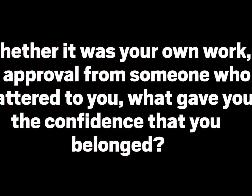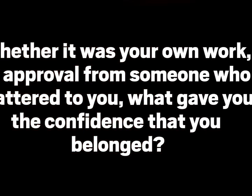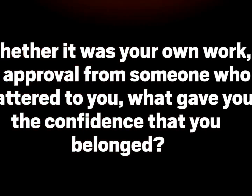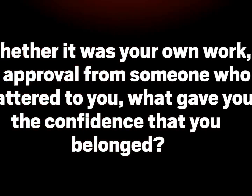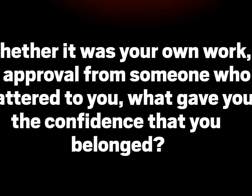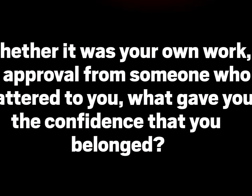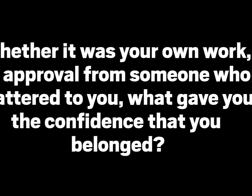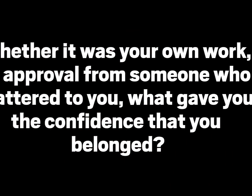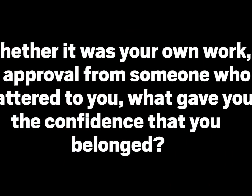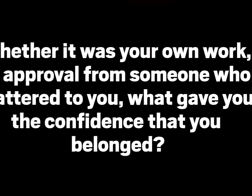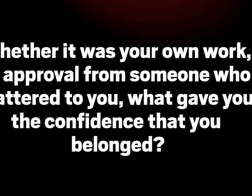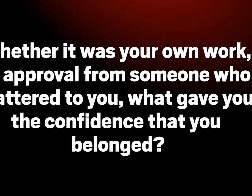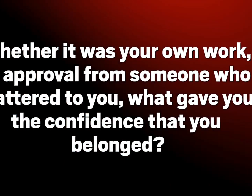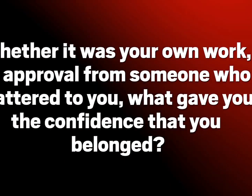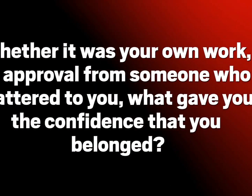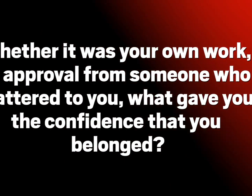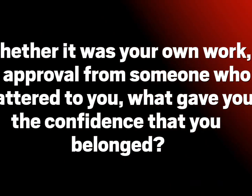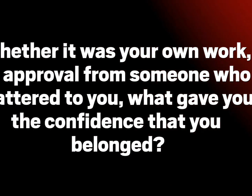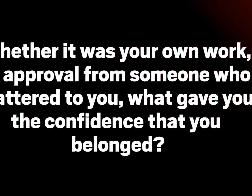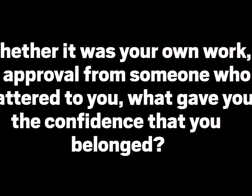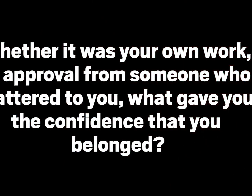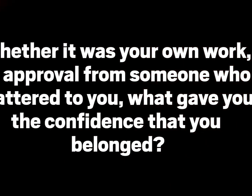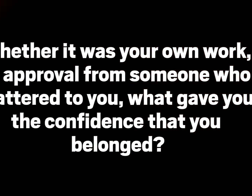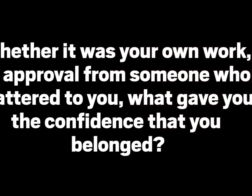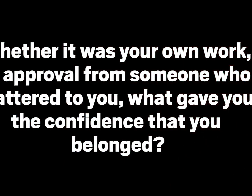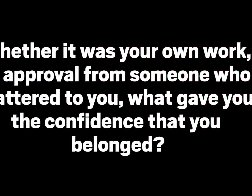mattered to you, what first gave you the confidence that you belonged?